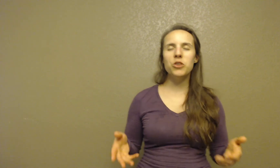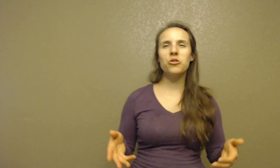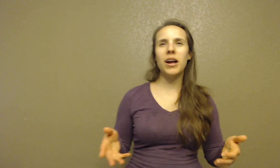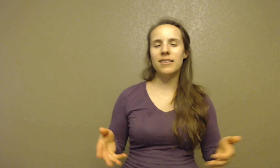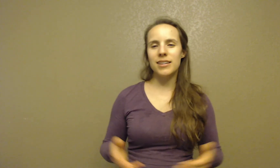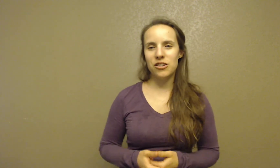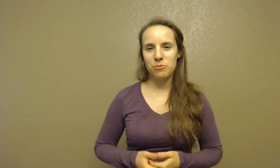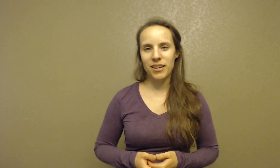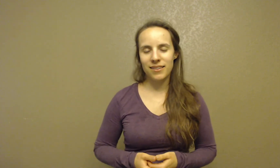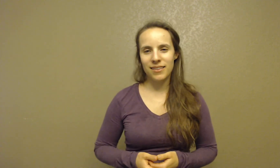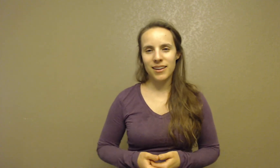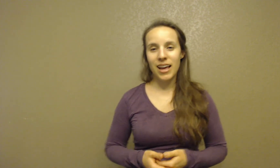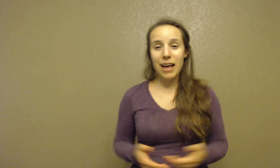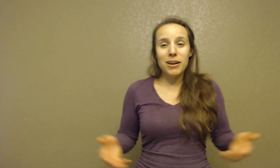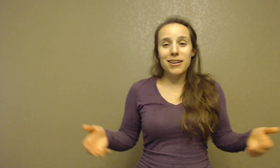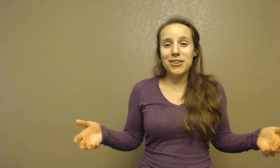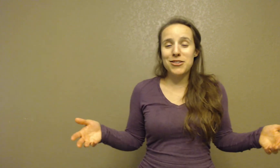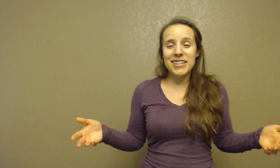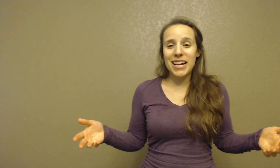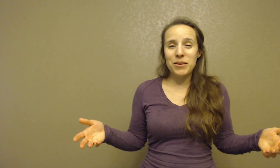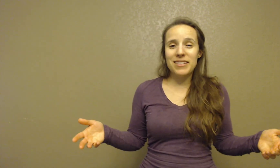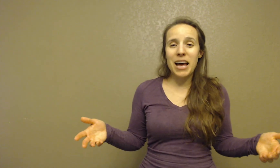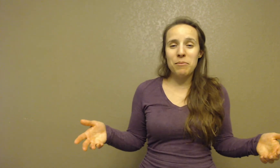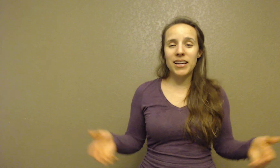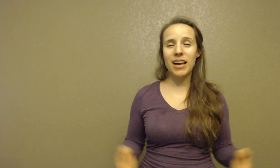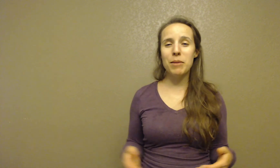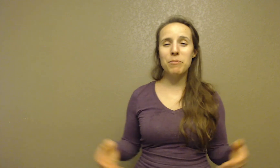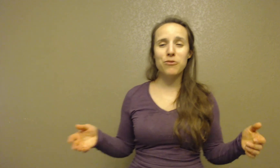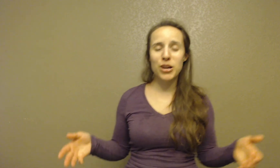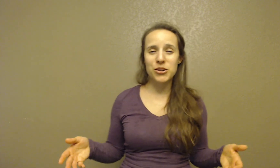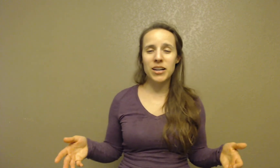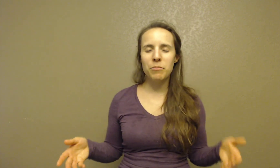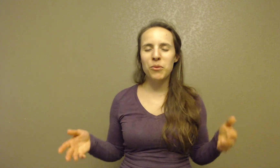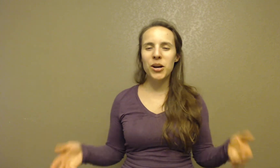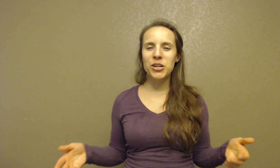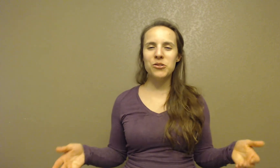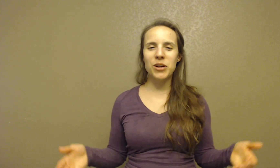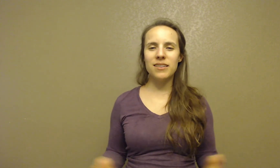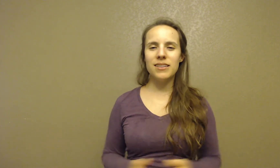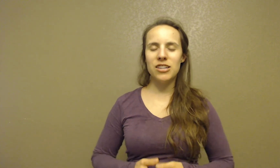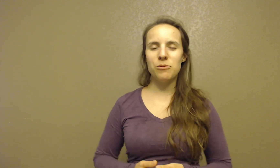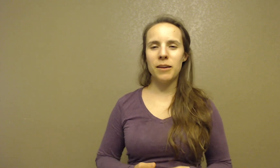are you trying to teach me? I might not understand what's happening. I might be frustrated, but what are you trying to teach me?